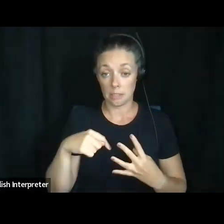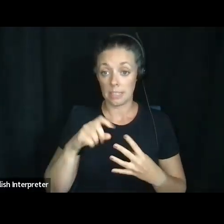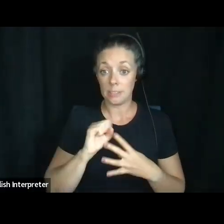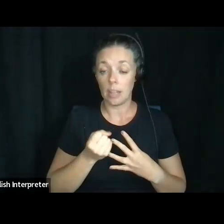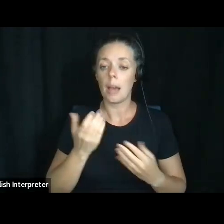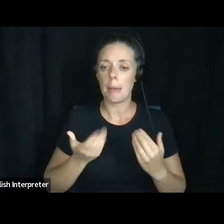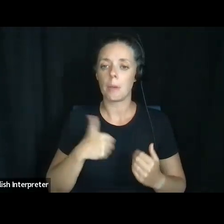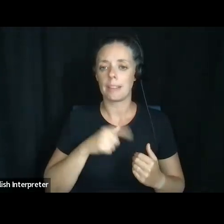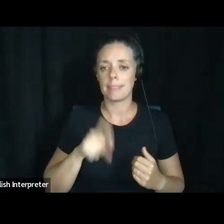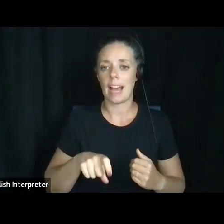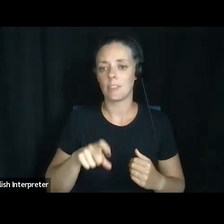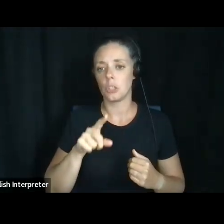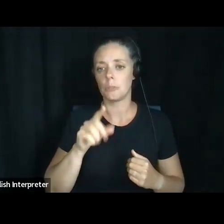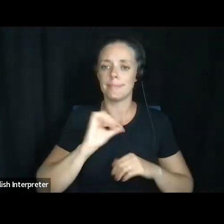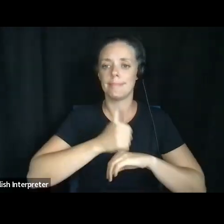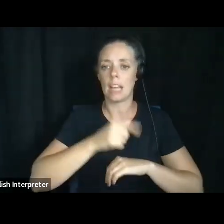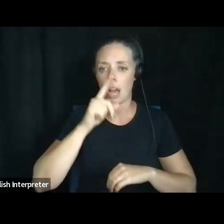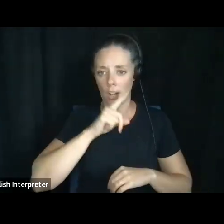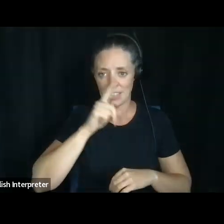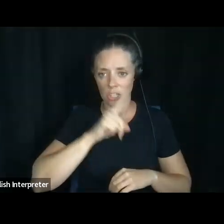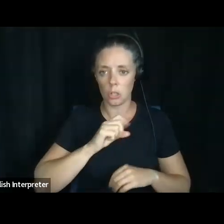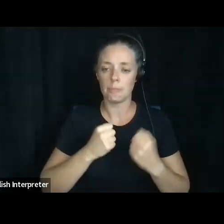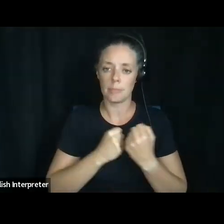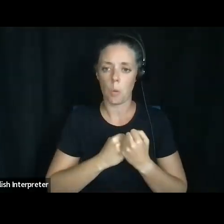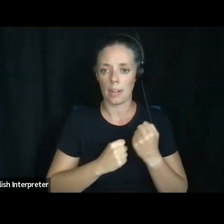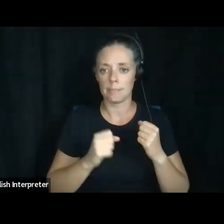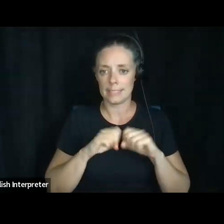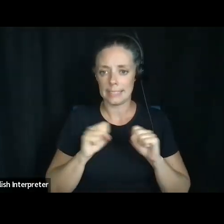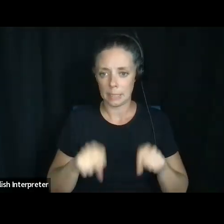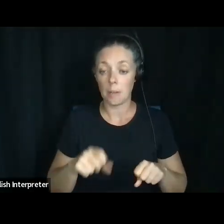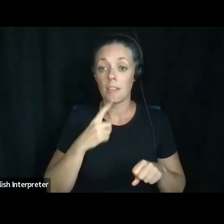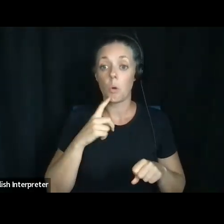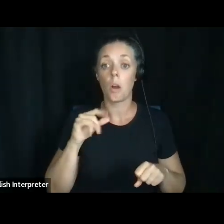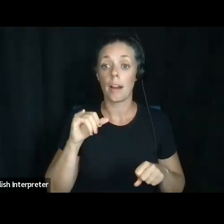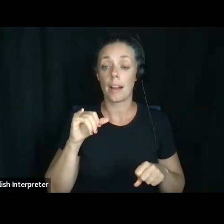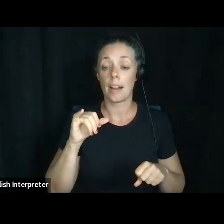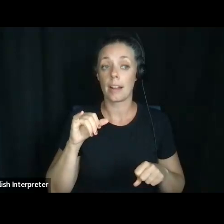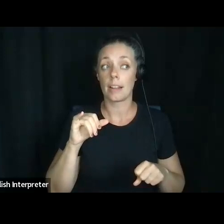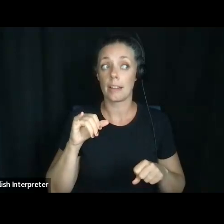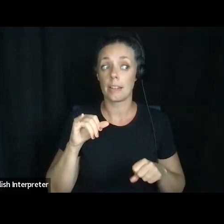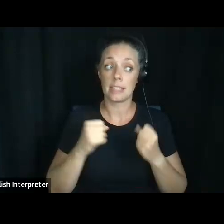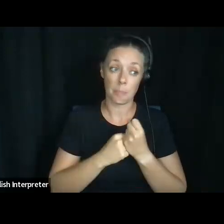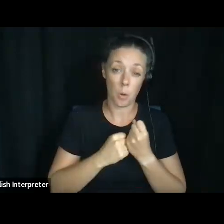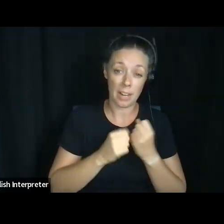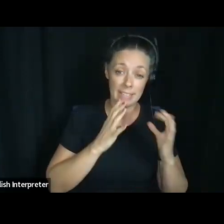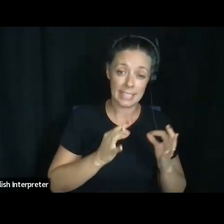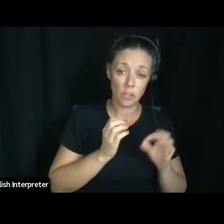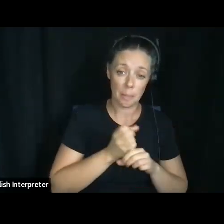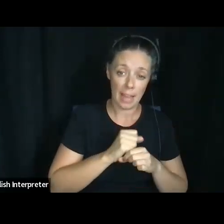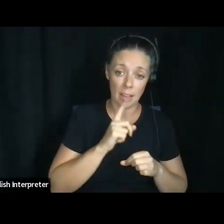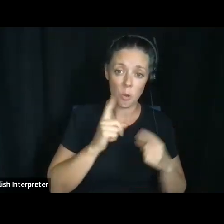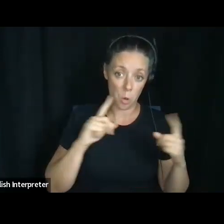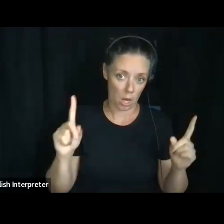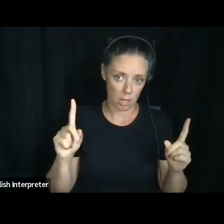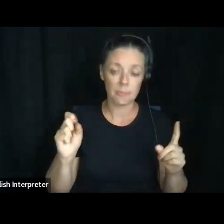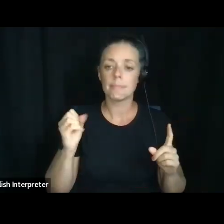an artificial support system in order for, um, that to, for supported decision-making to work. So I'm going